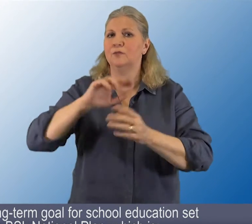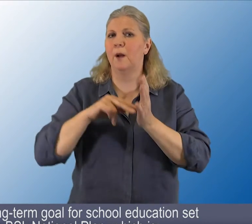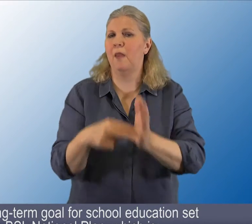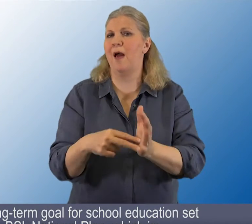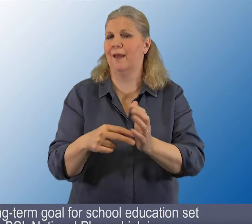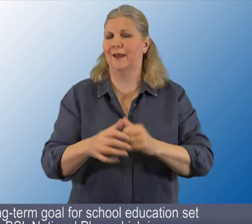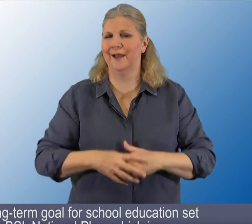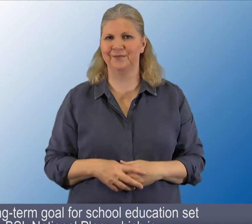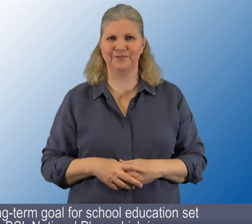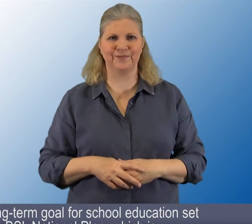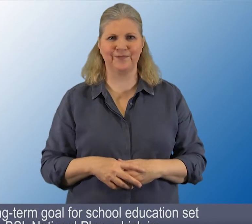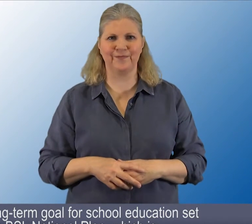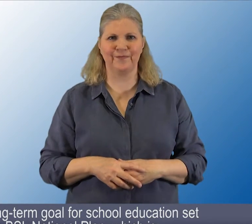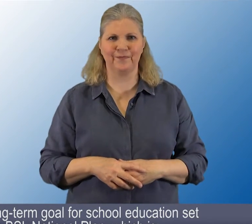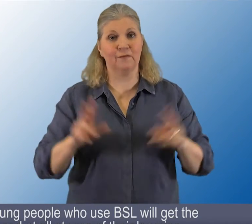BSL National Plan, which is